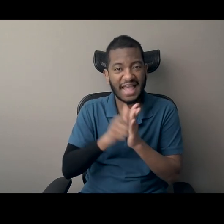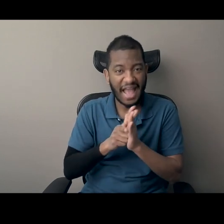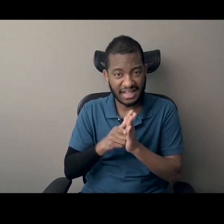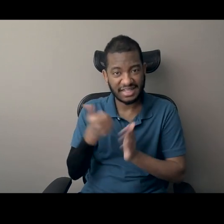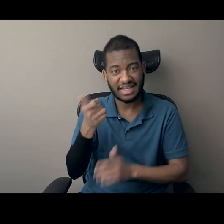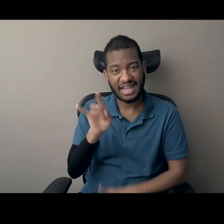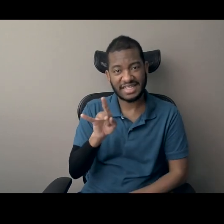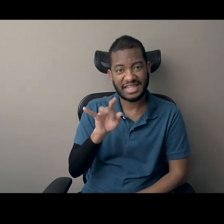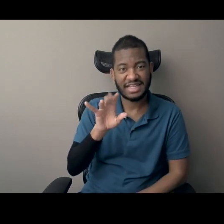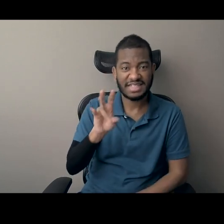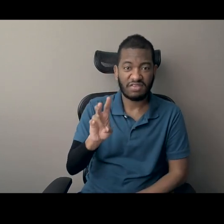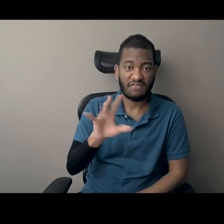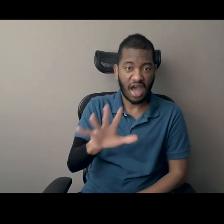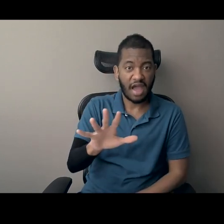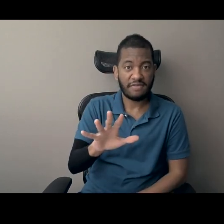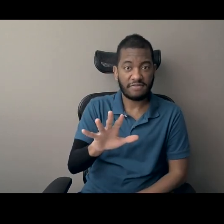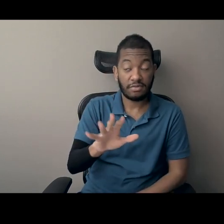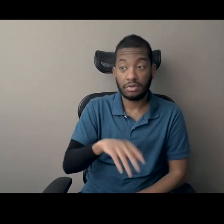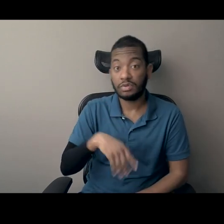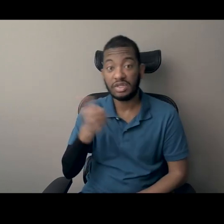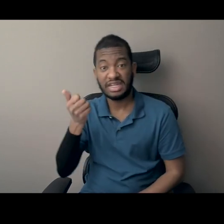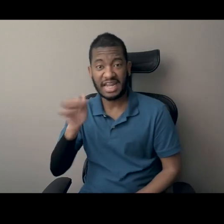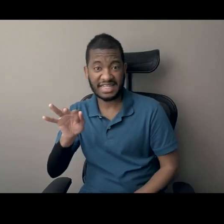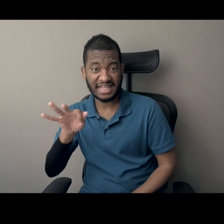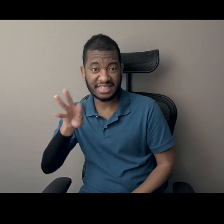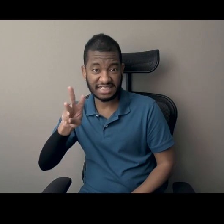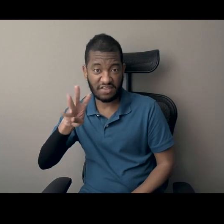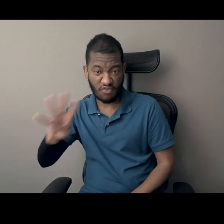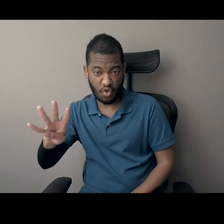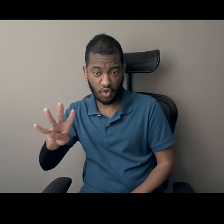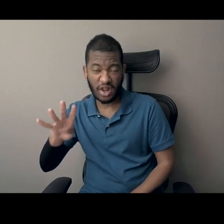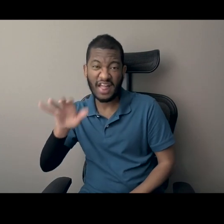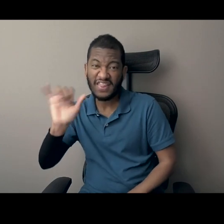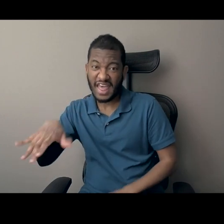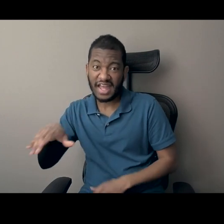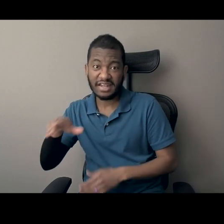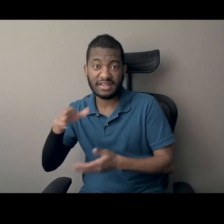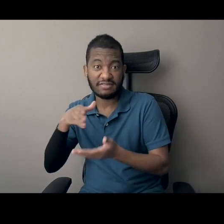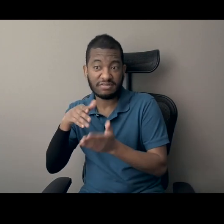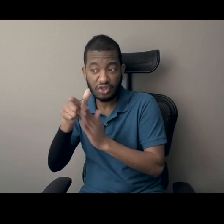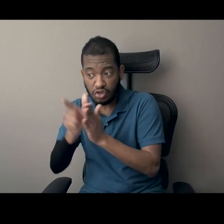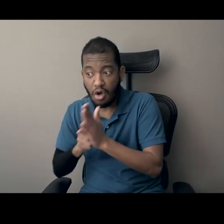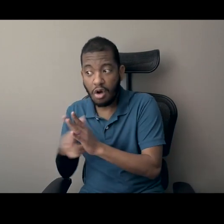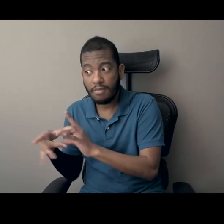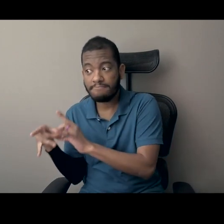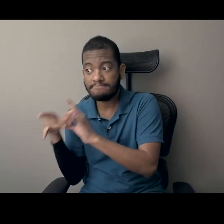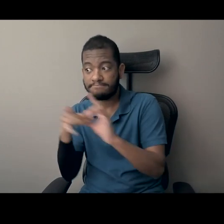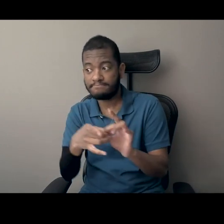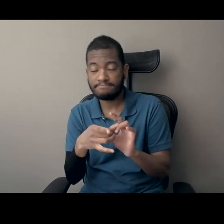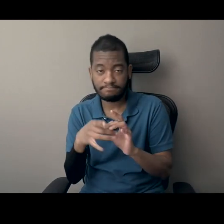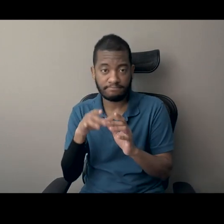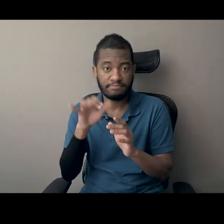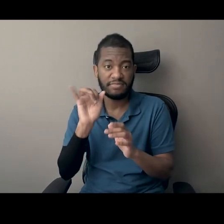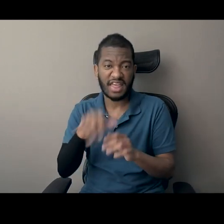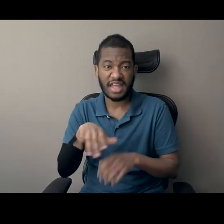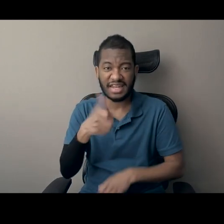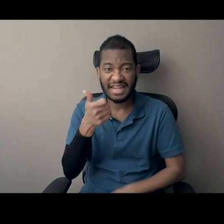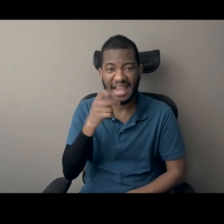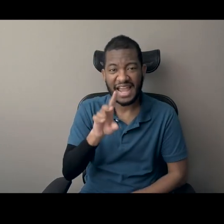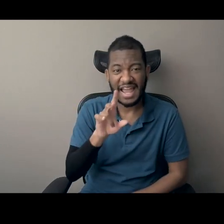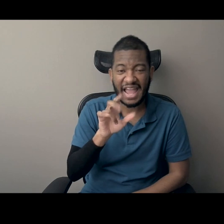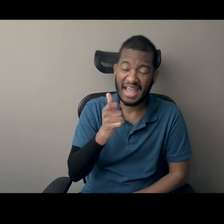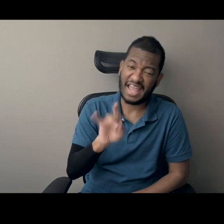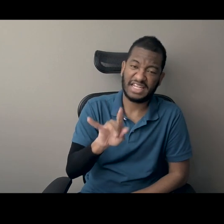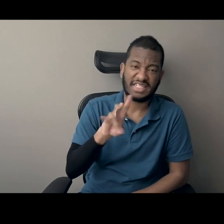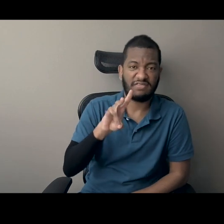which the 1964 Civil Rights Act, um, was largely patterned off of. And all the way back in 1875, it,